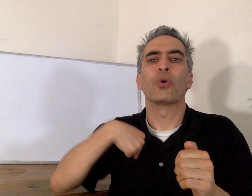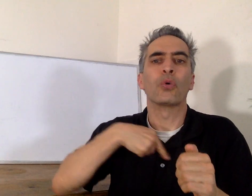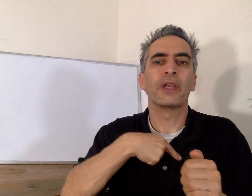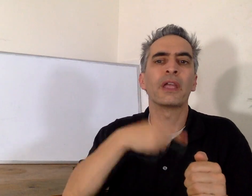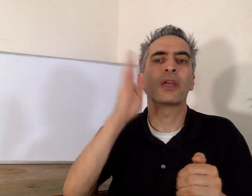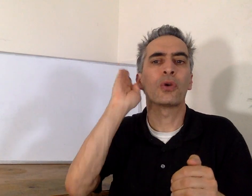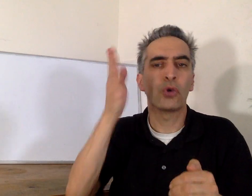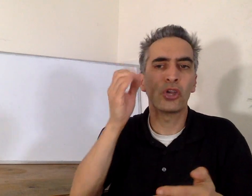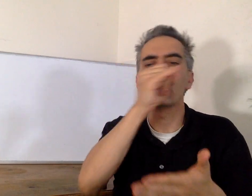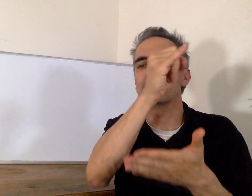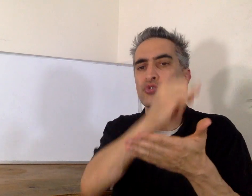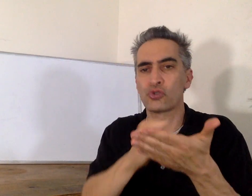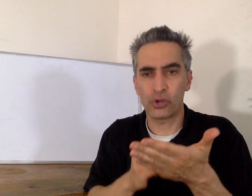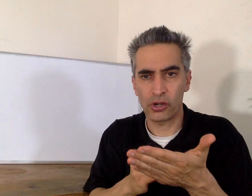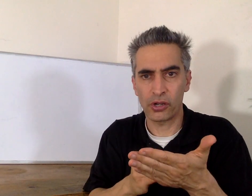We will draw.